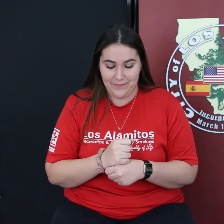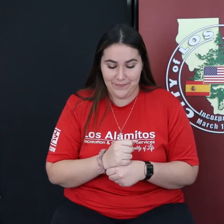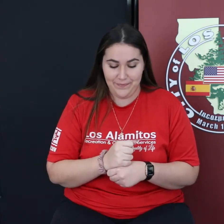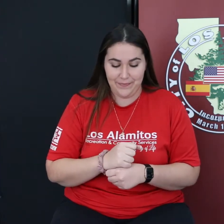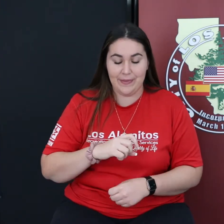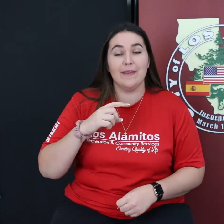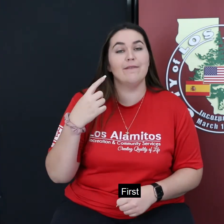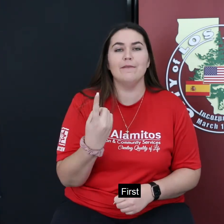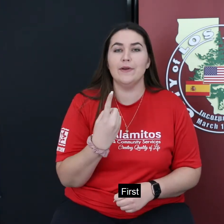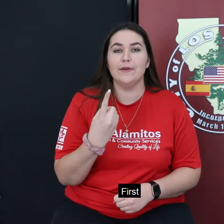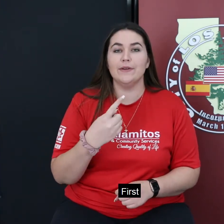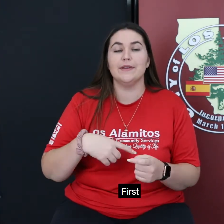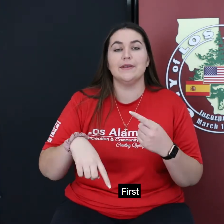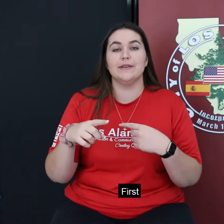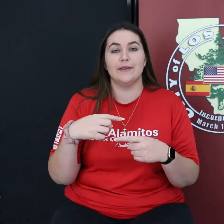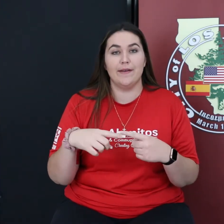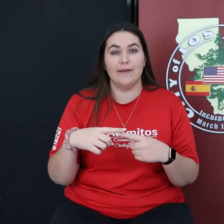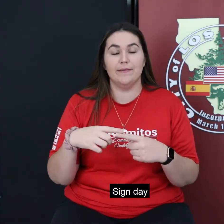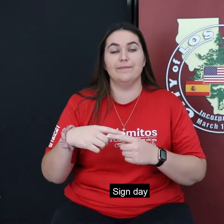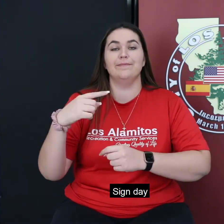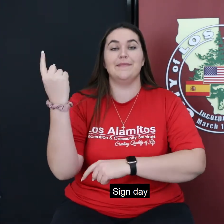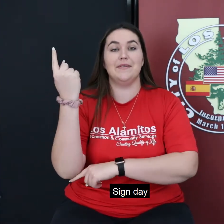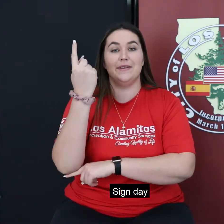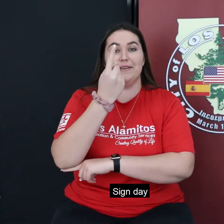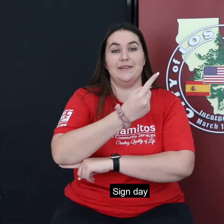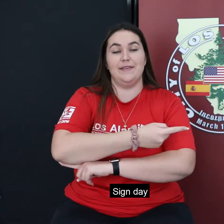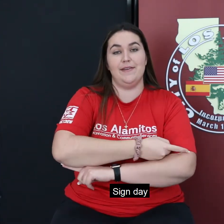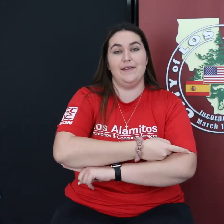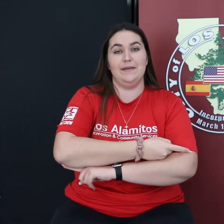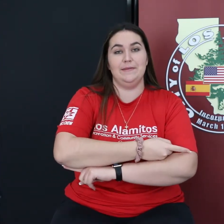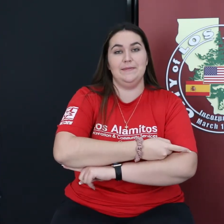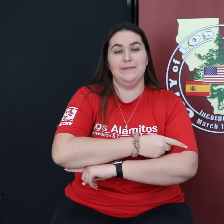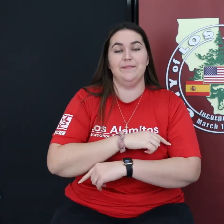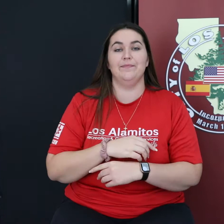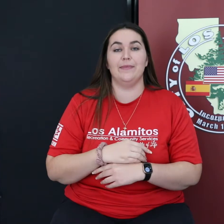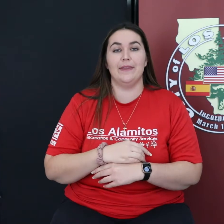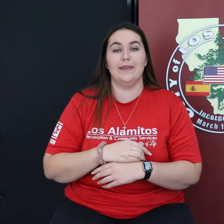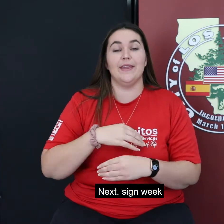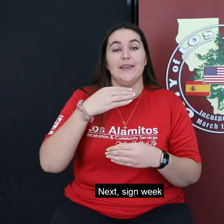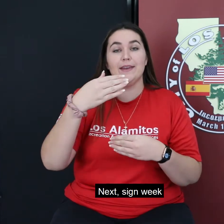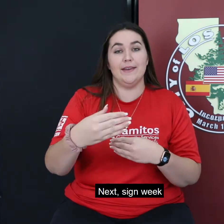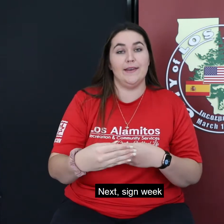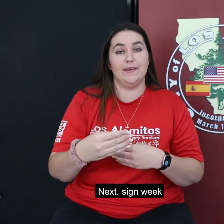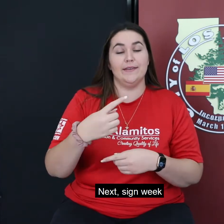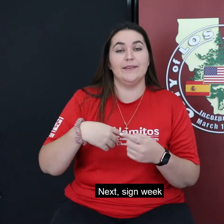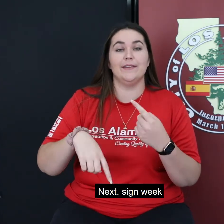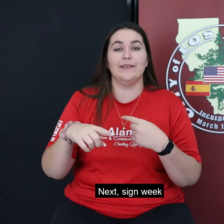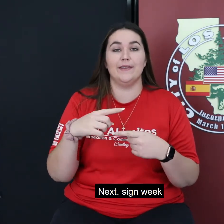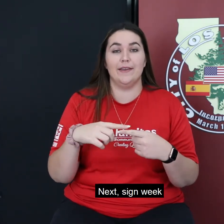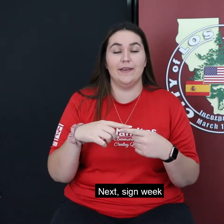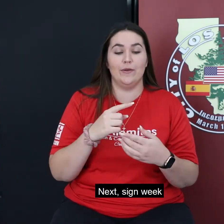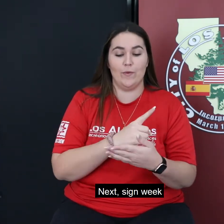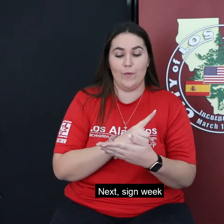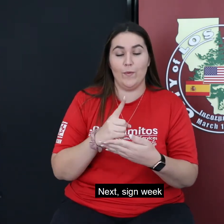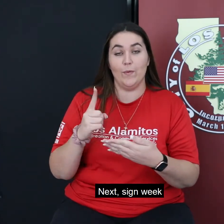First, sign day. Next, sign week.